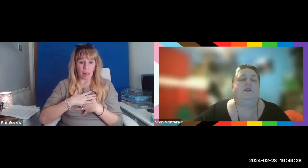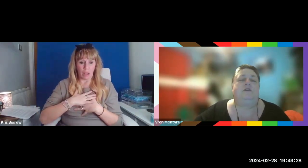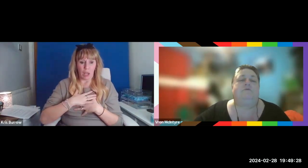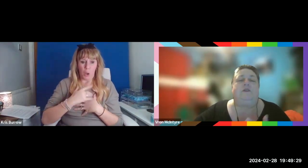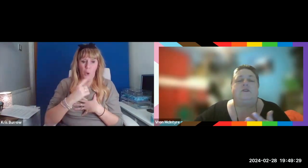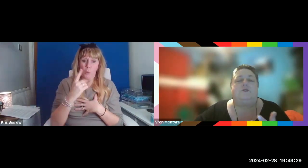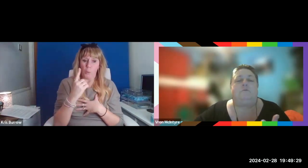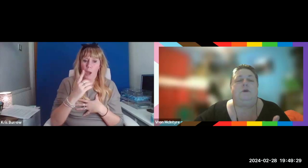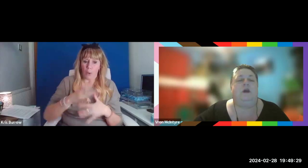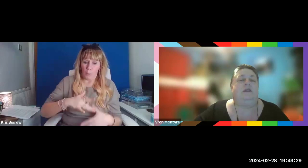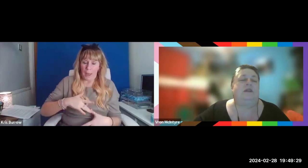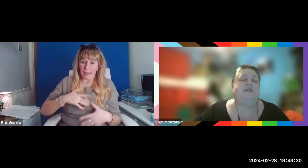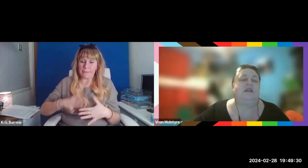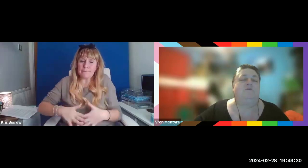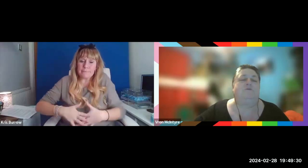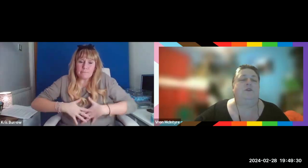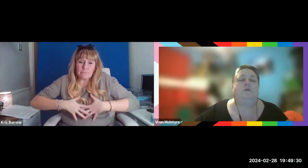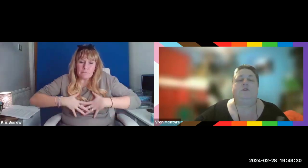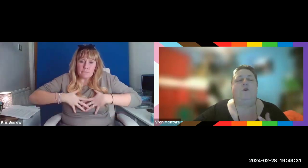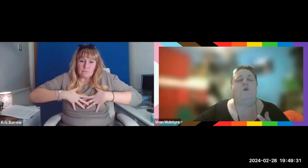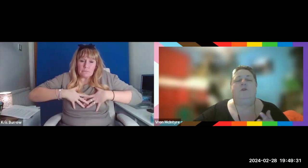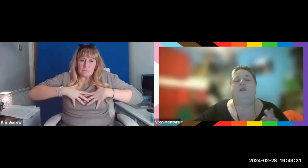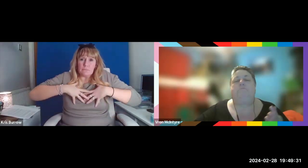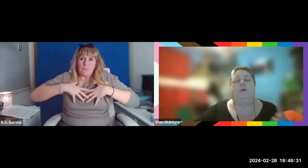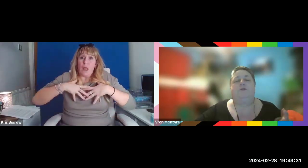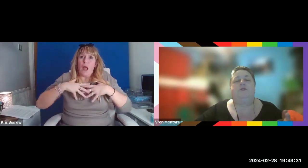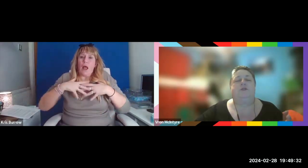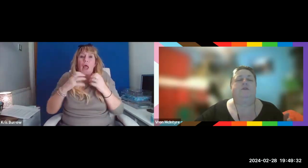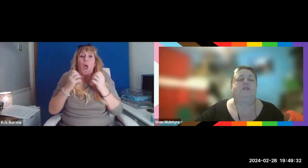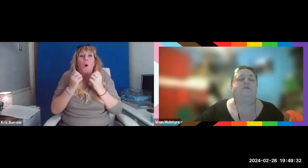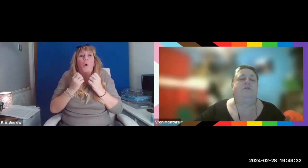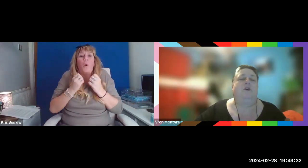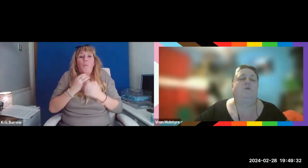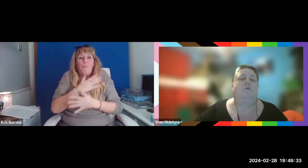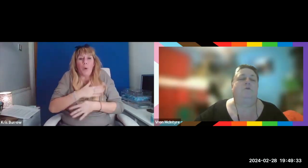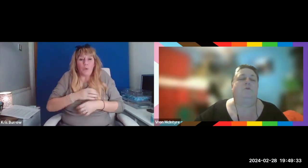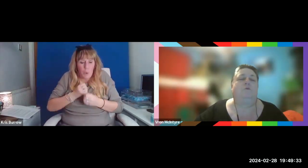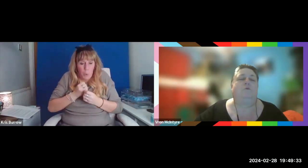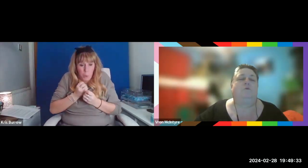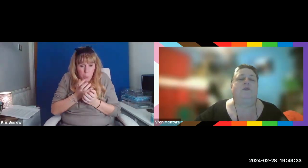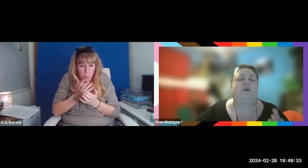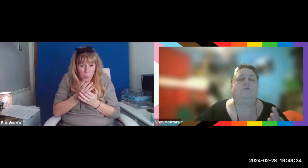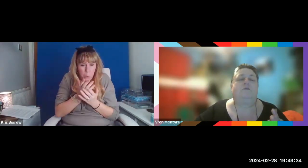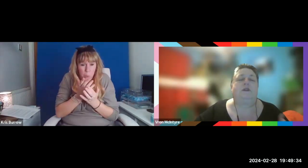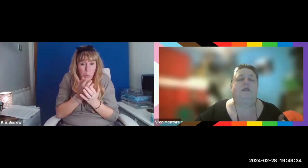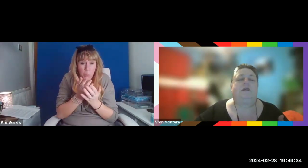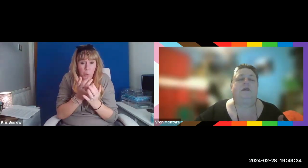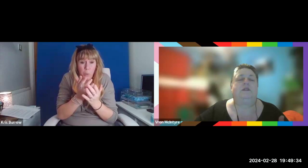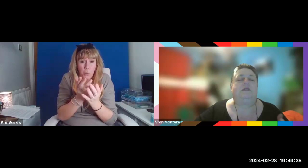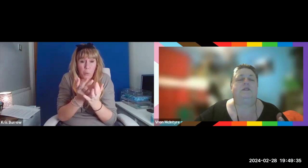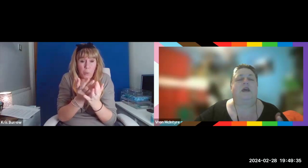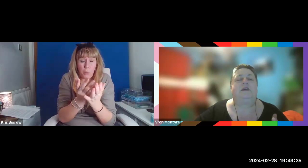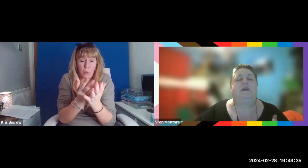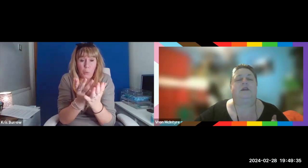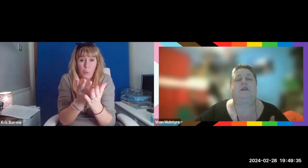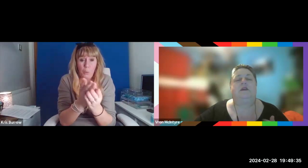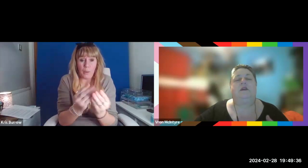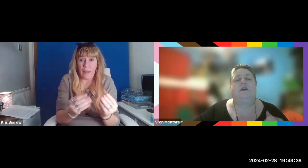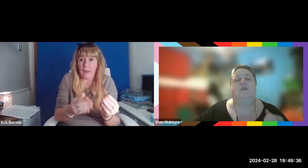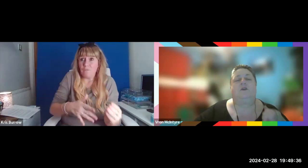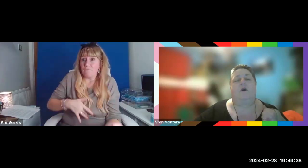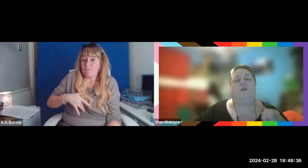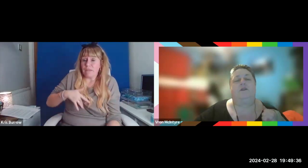feel it fill us up, let it out fully with all the emotion of its flow, without feeling this ache